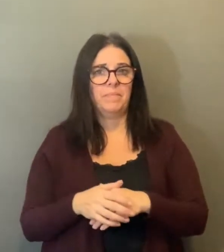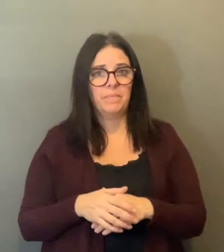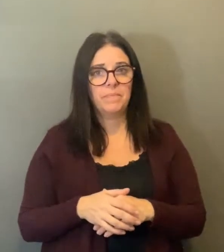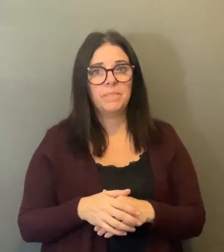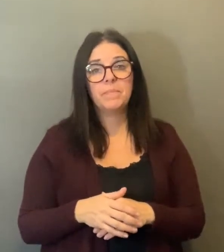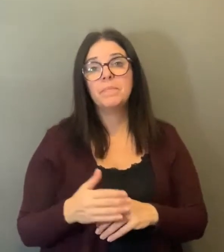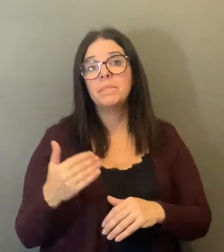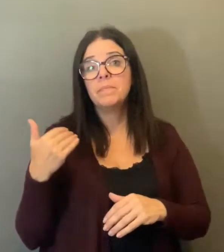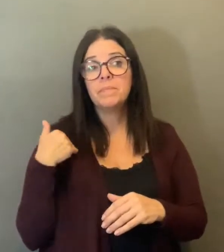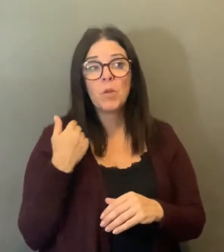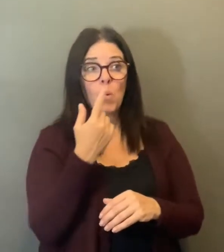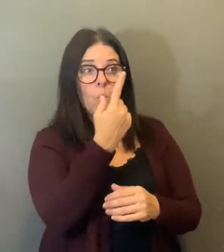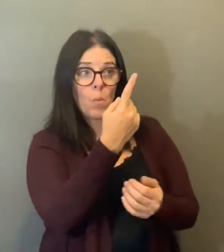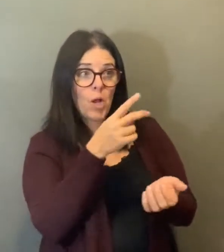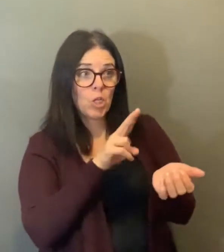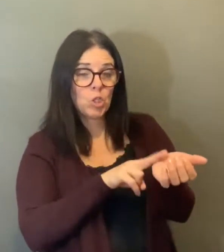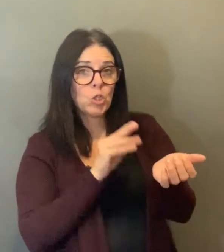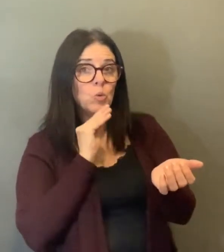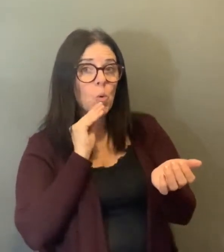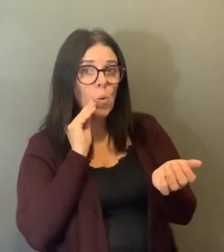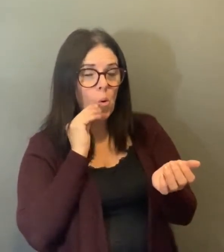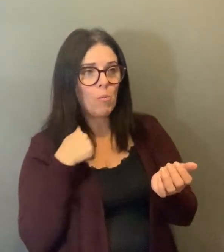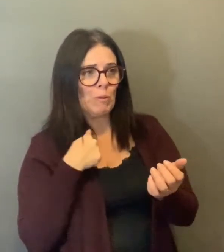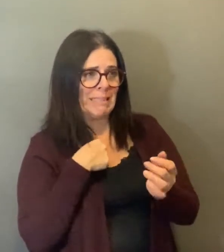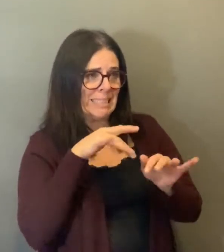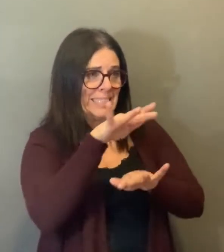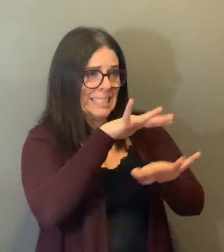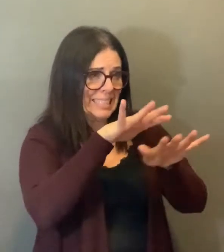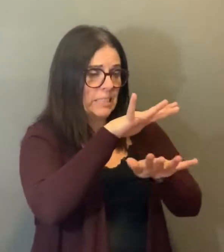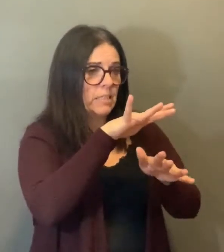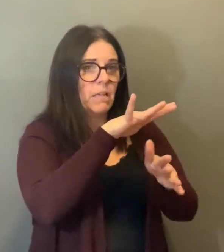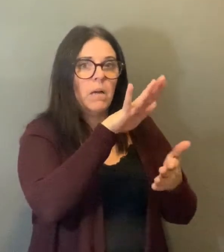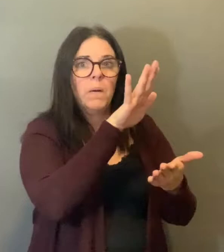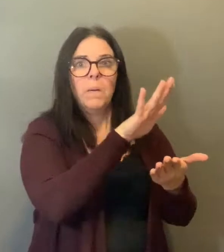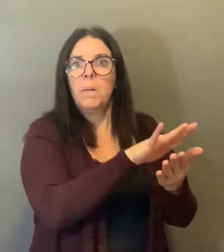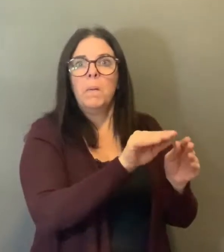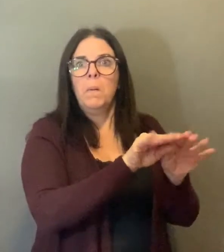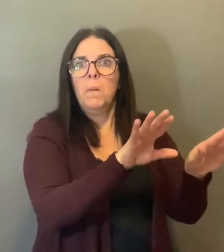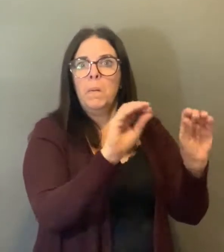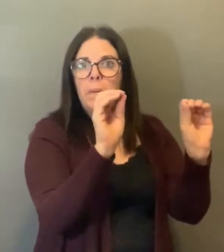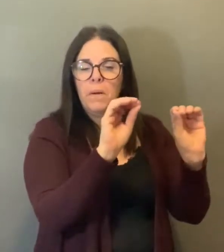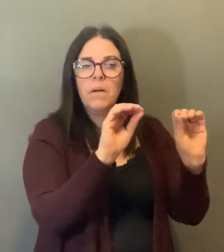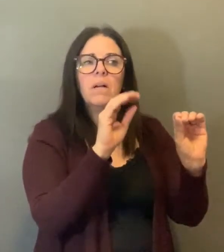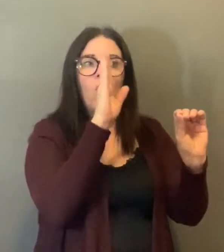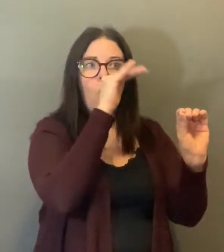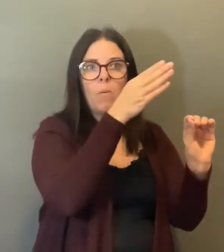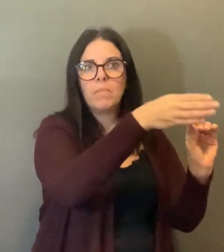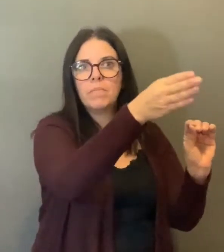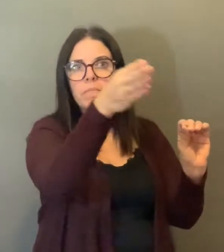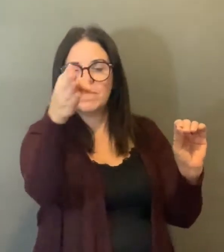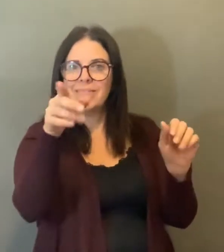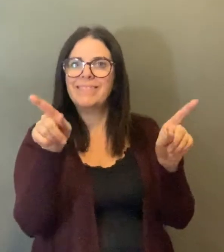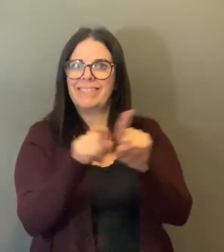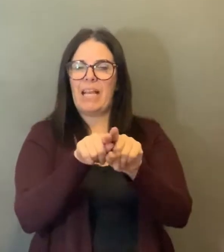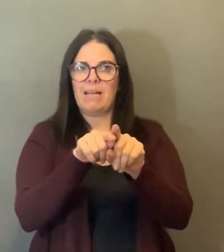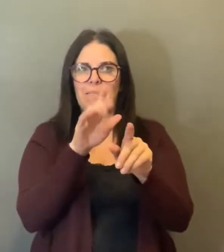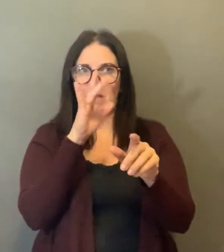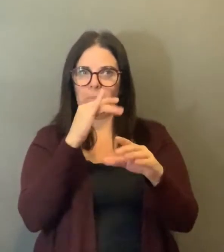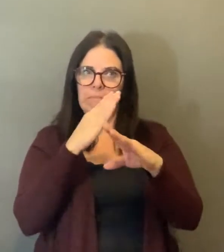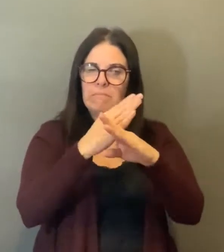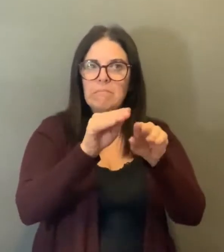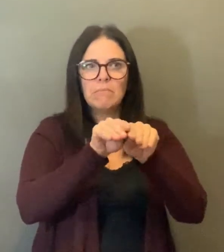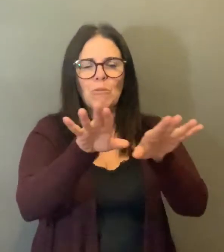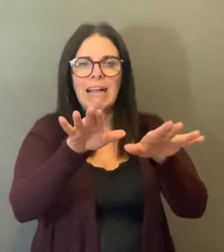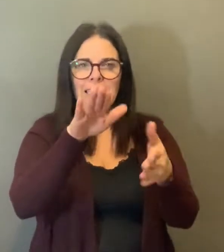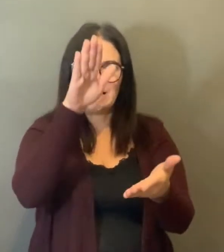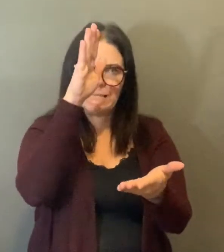weekend, a number of directives were issued by the Chief Medical Officer of Health for the Province of Ontario. That includes implementing a universal masking policy in all